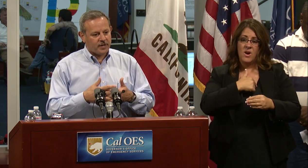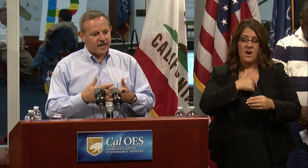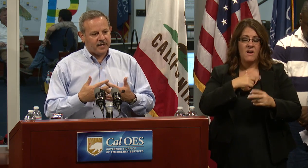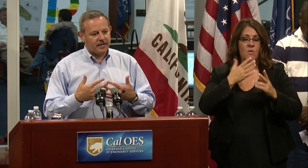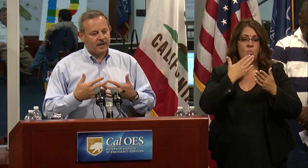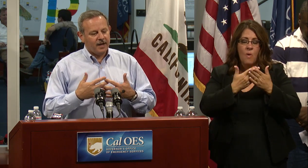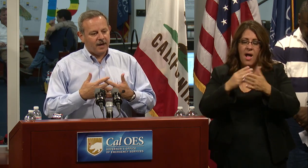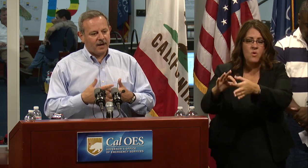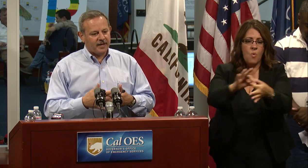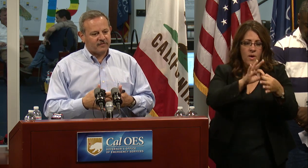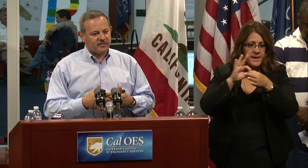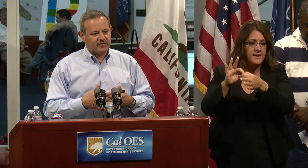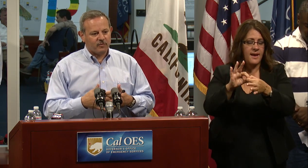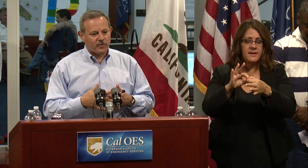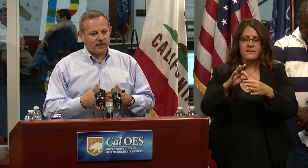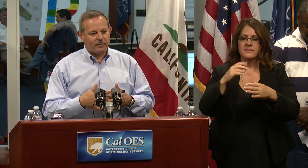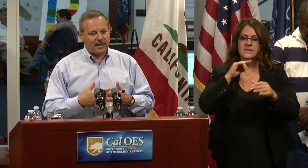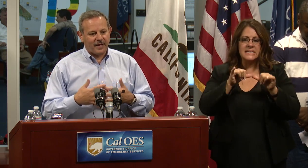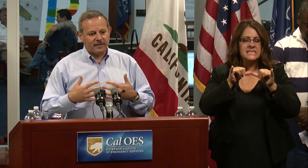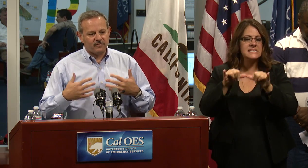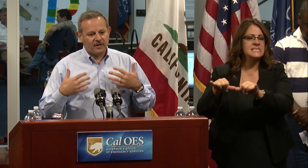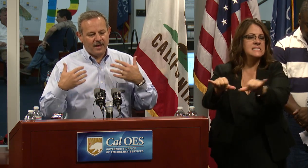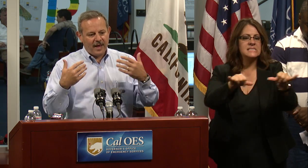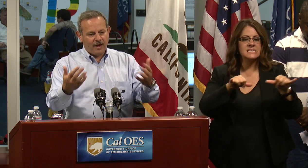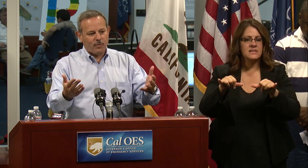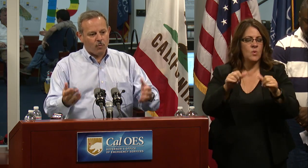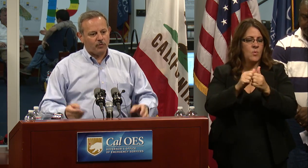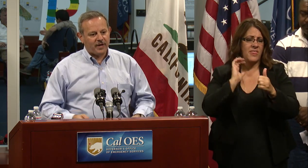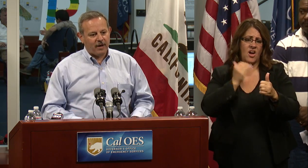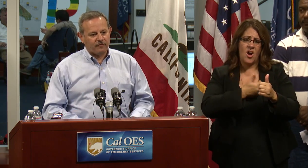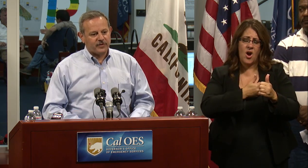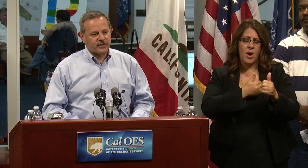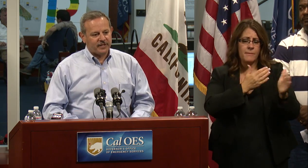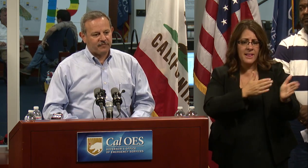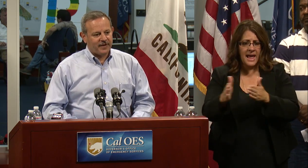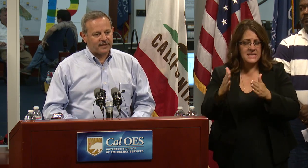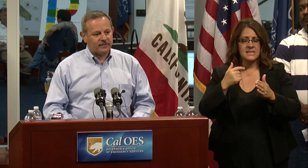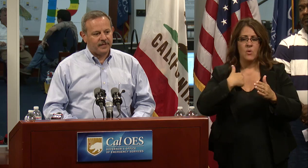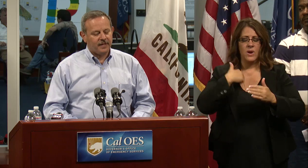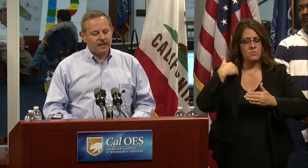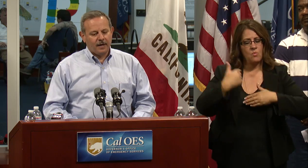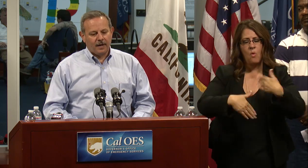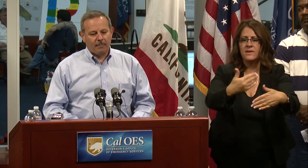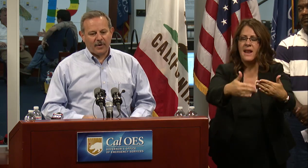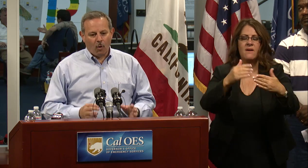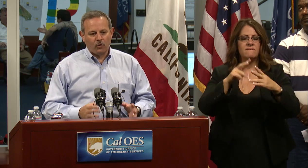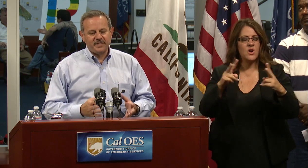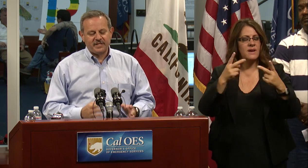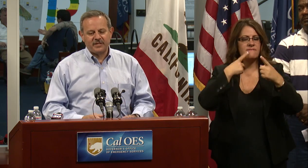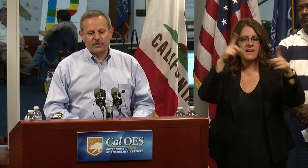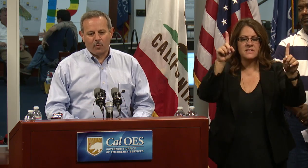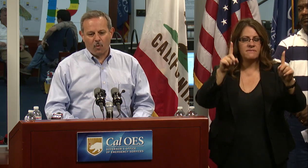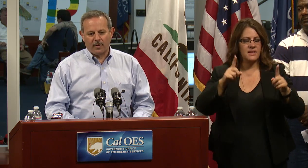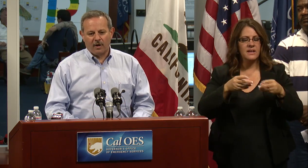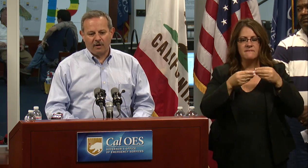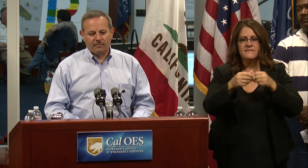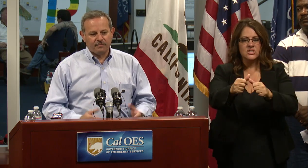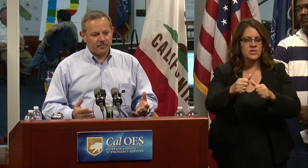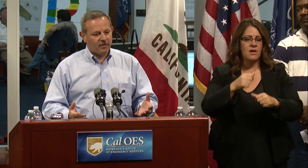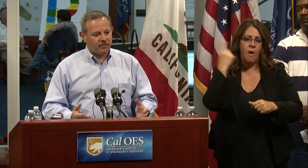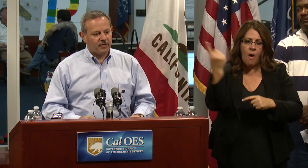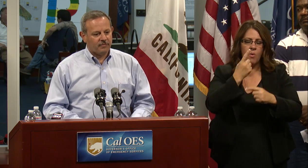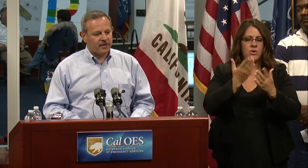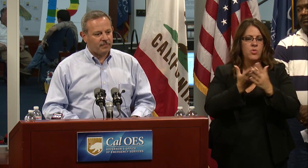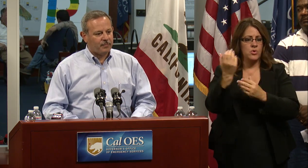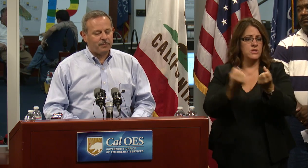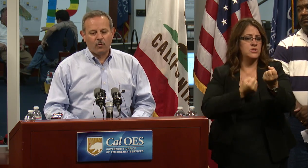well coordinated. Uh, it's consistent with our plans and we rolled it out efficiently and effectively. Uh, but always in support of